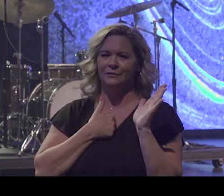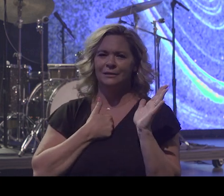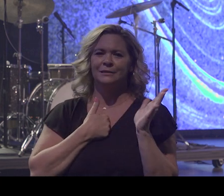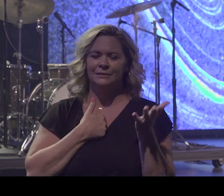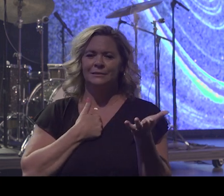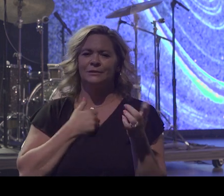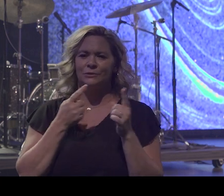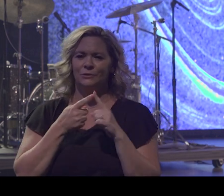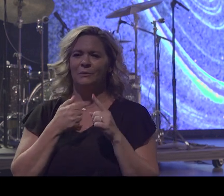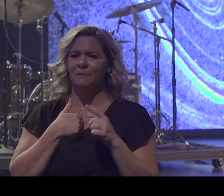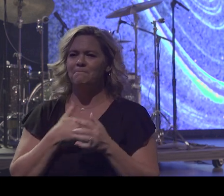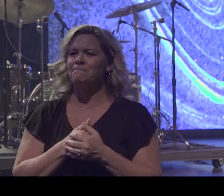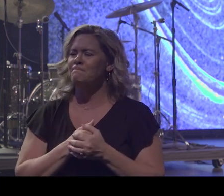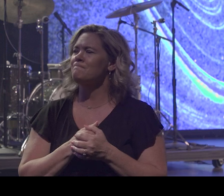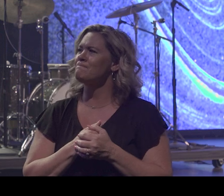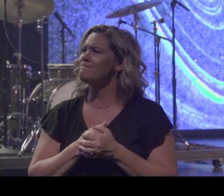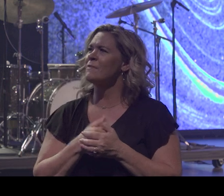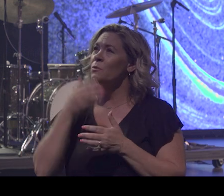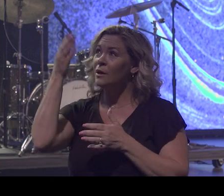God reveals himself to you through the word.